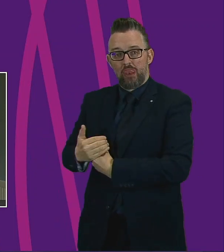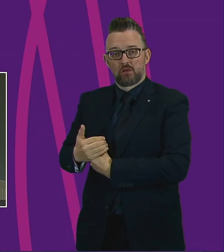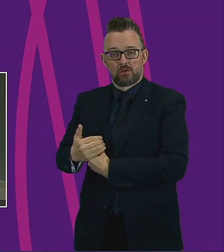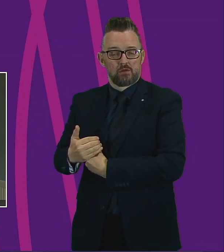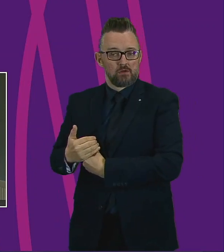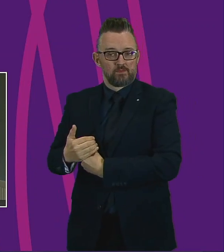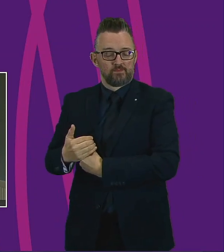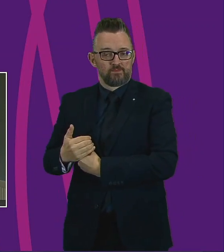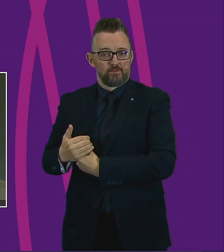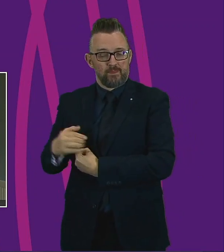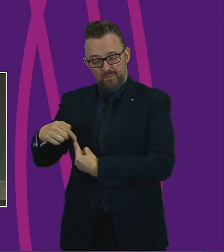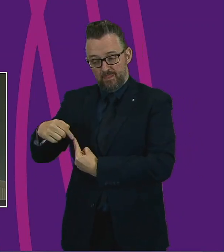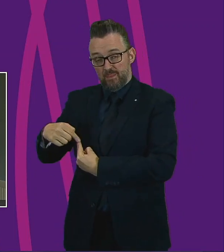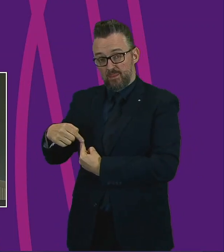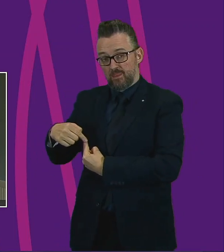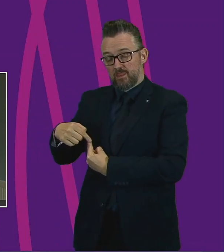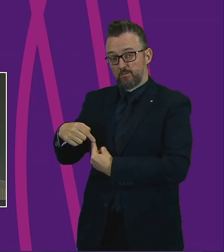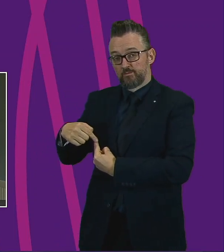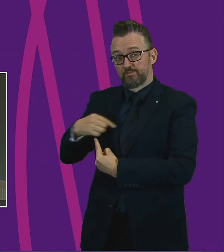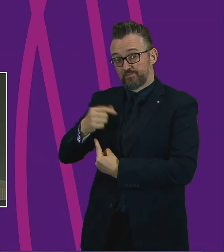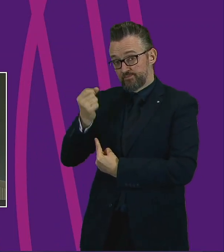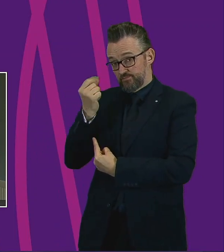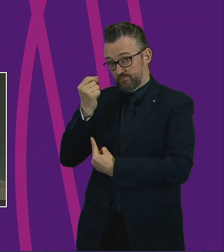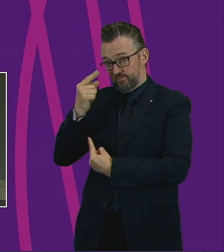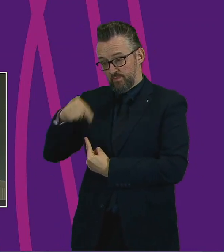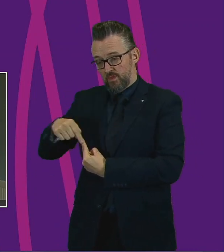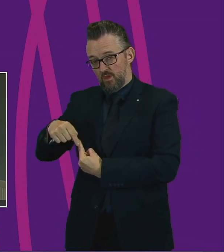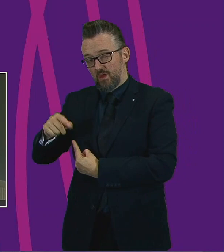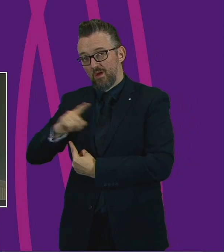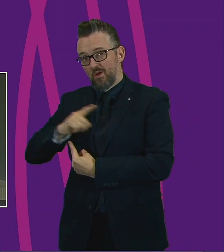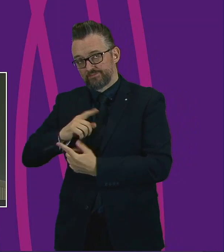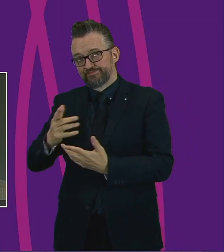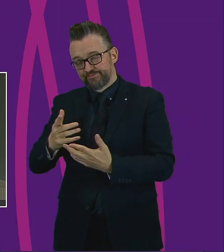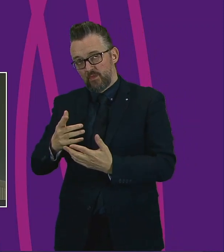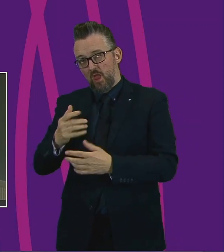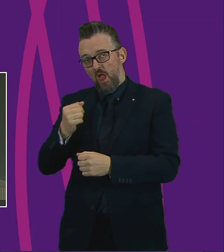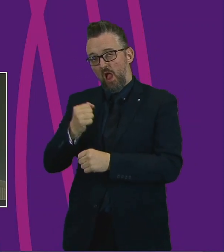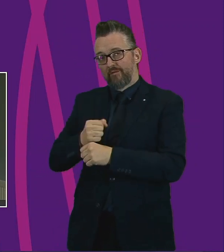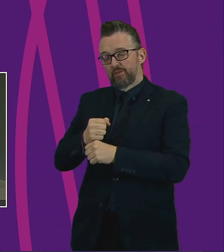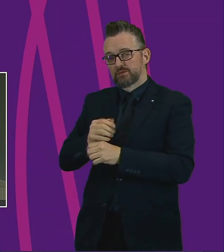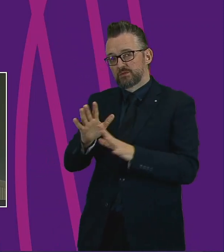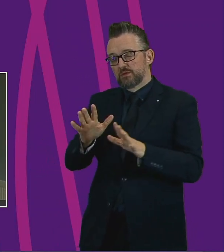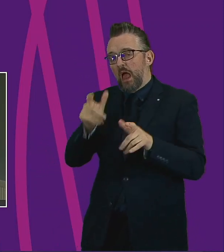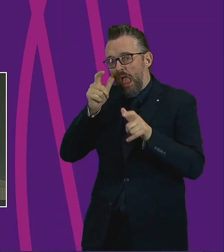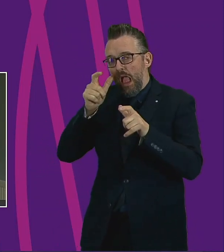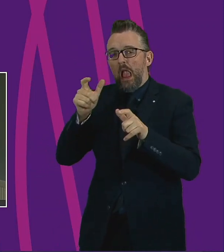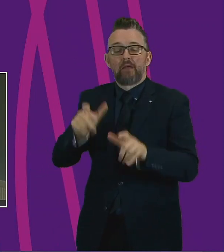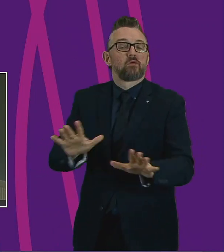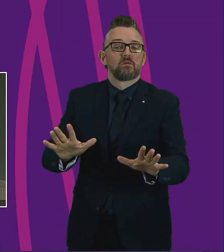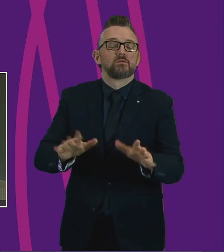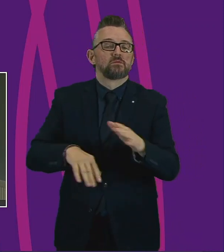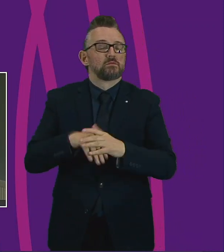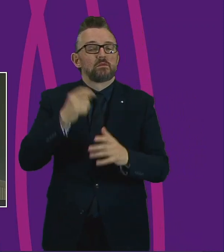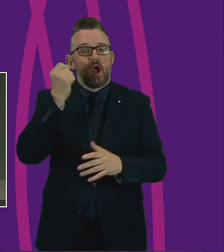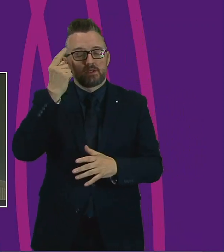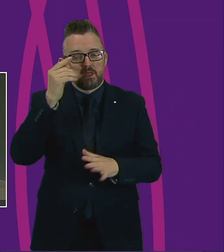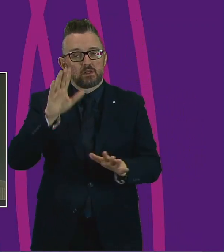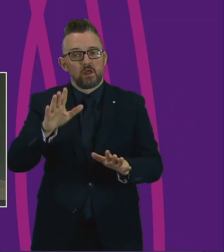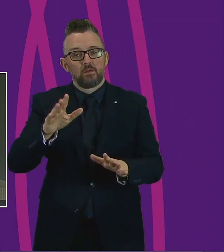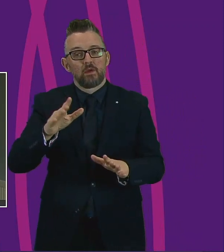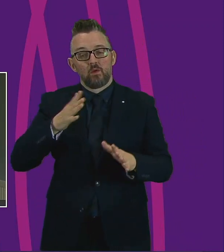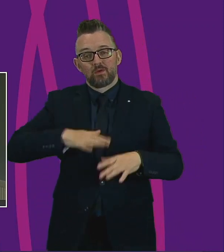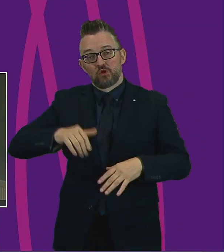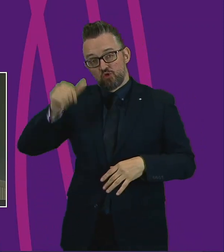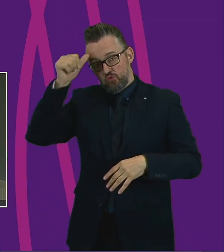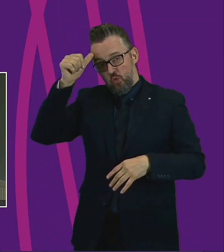I understand to some degree why the government is being cautious, but I do think we have to understand the pressure